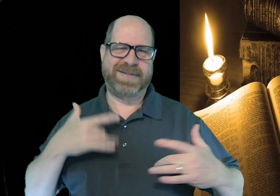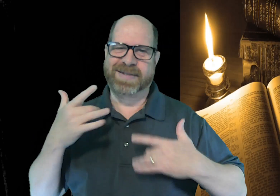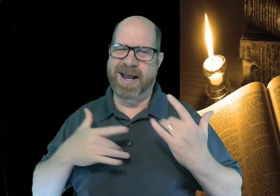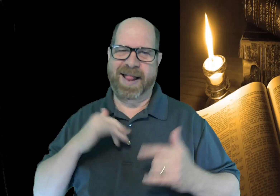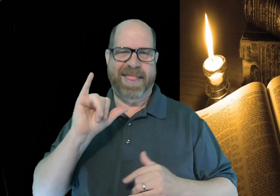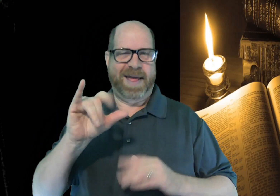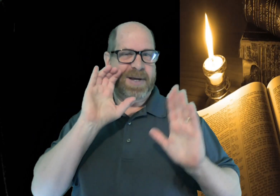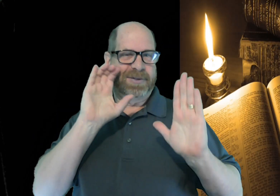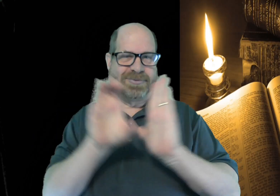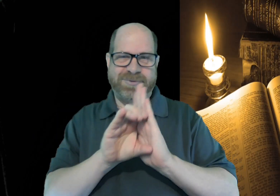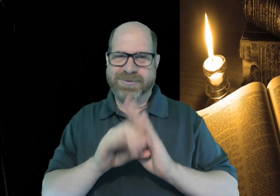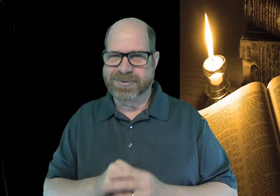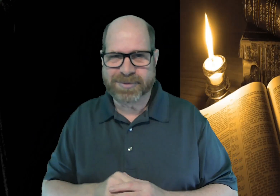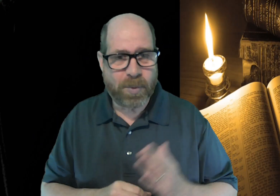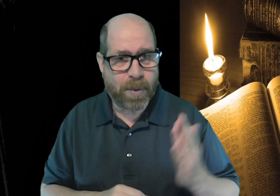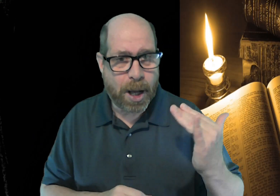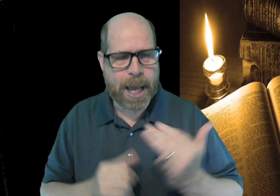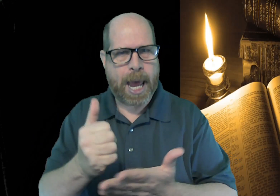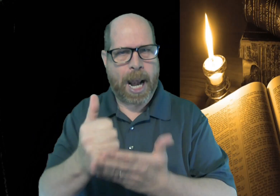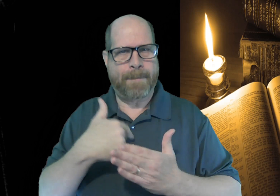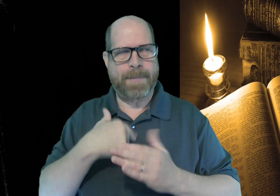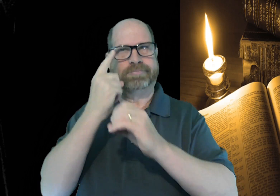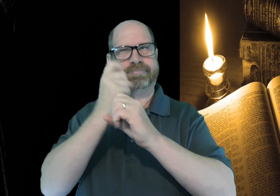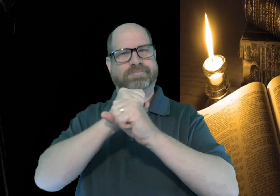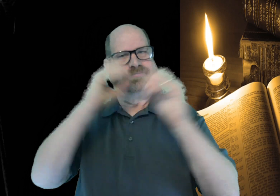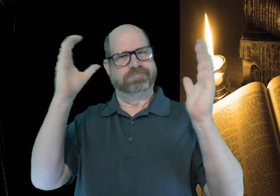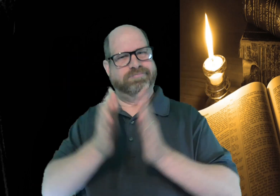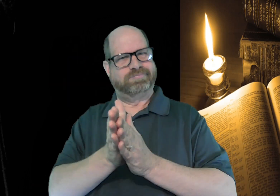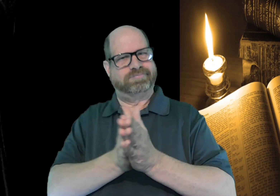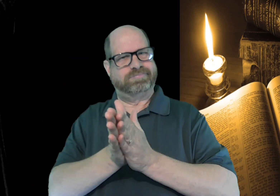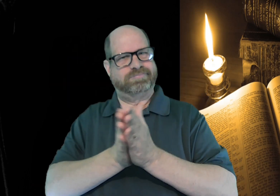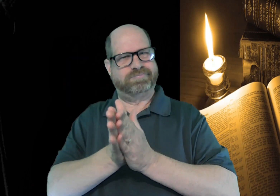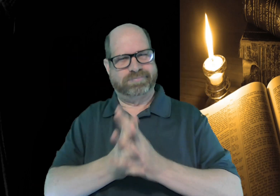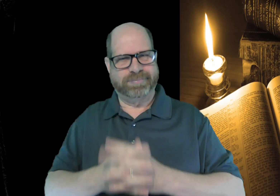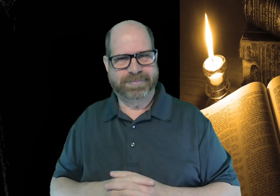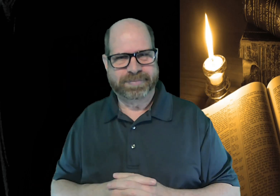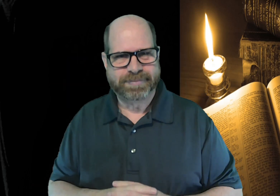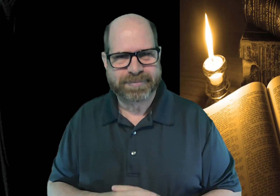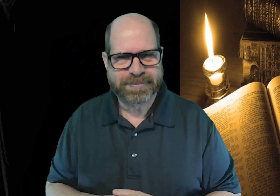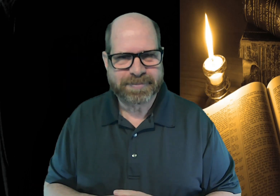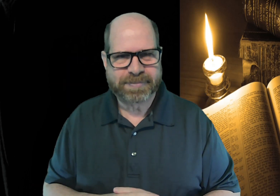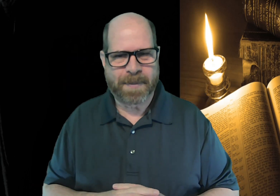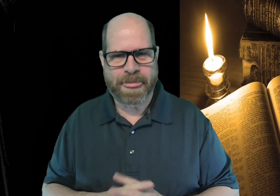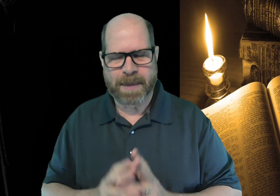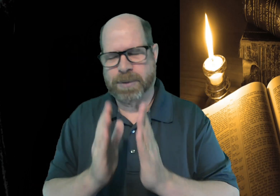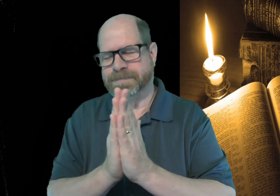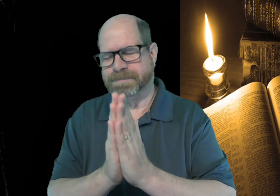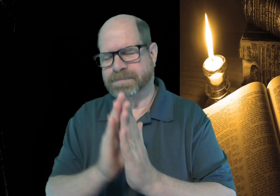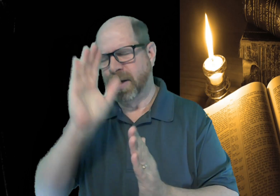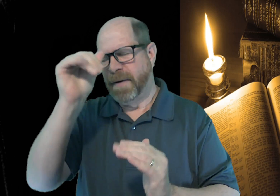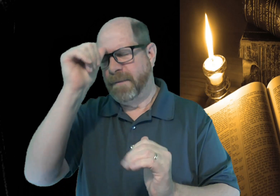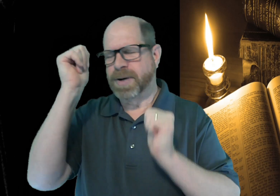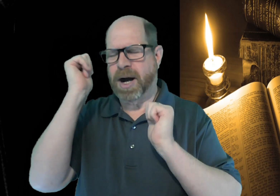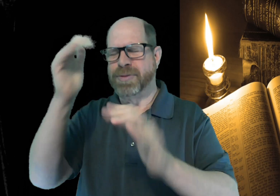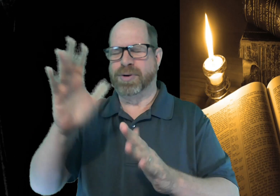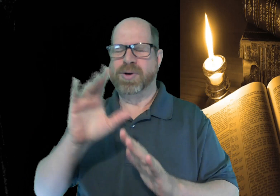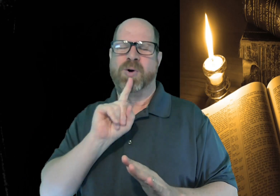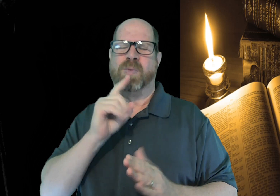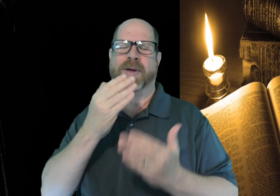i like that picture it helps us to understand more let's pray heavenly father we